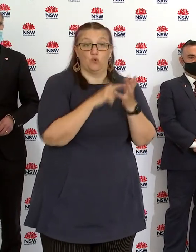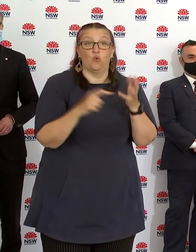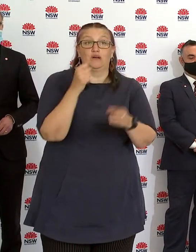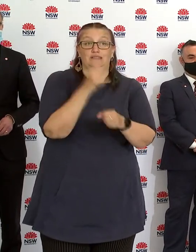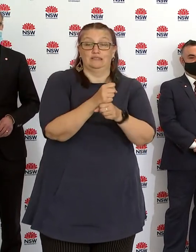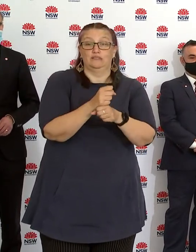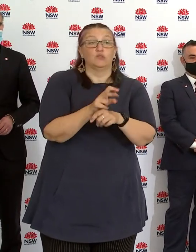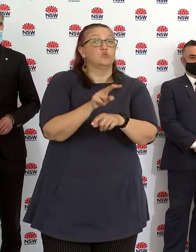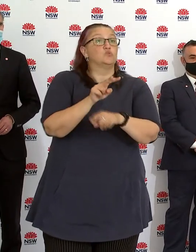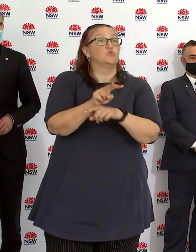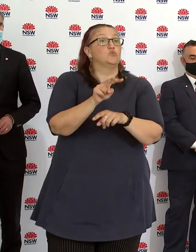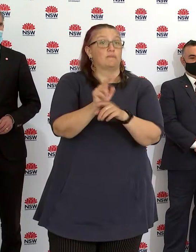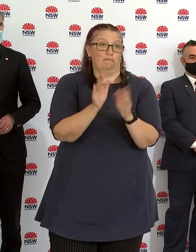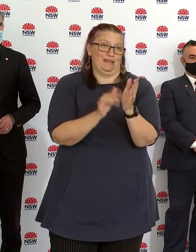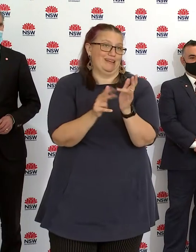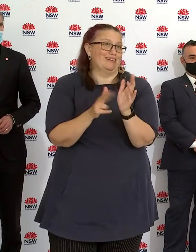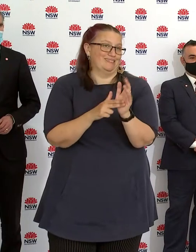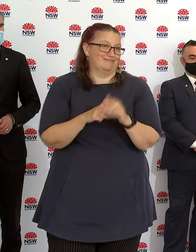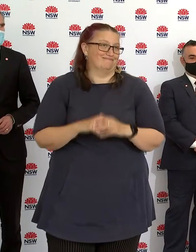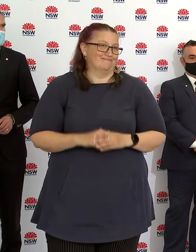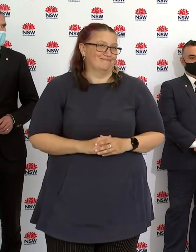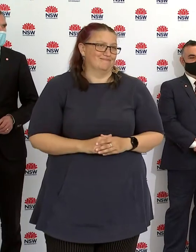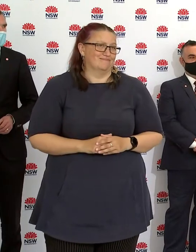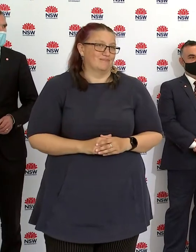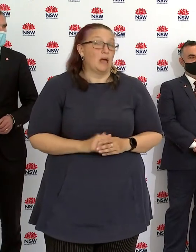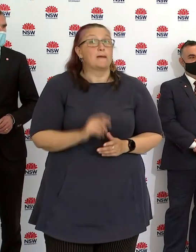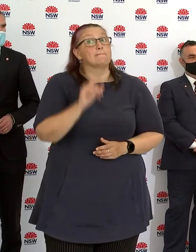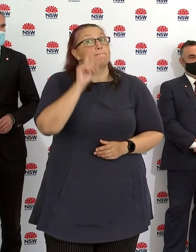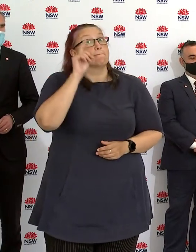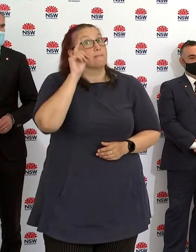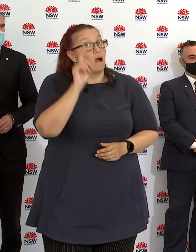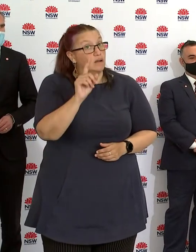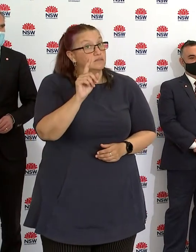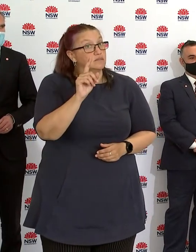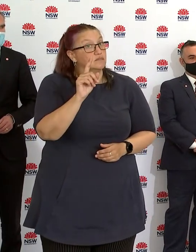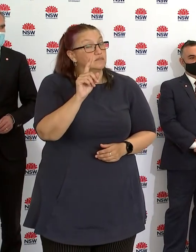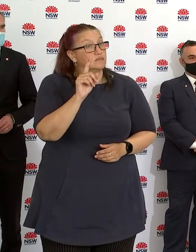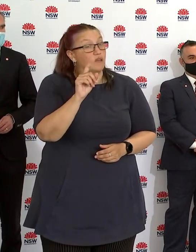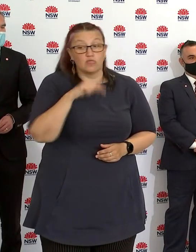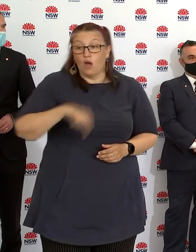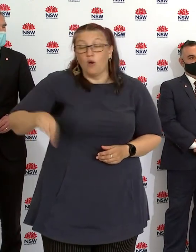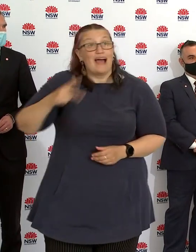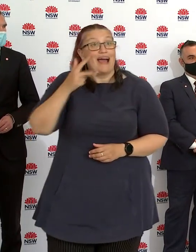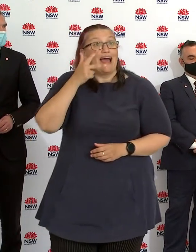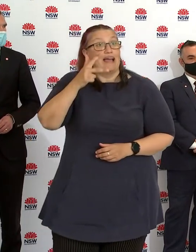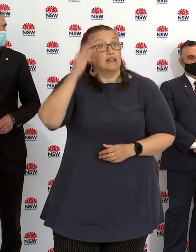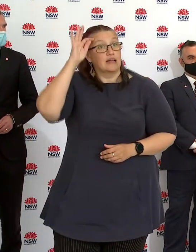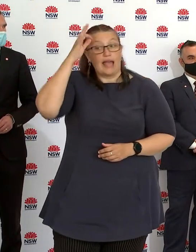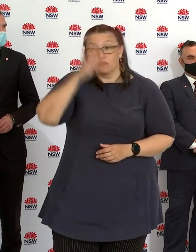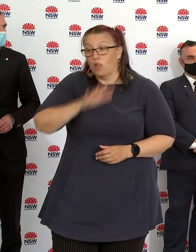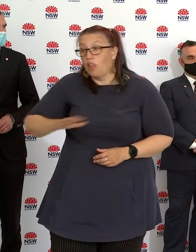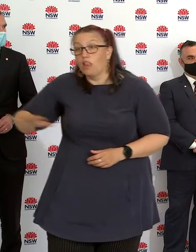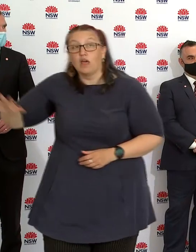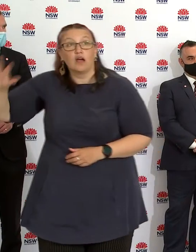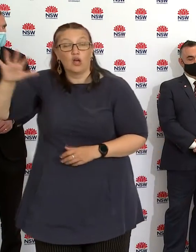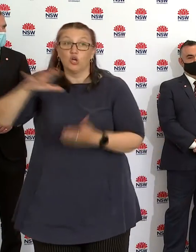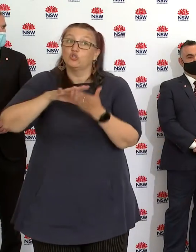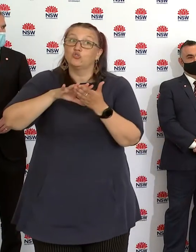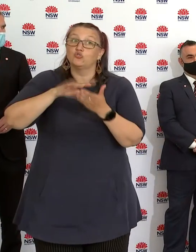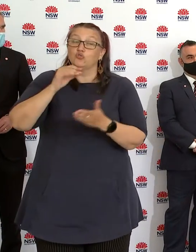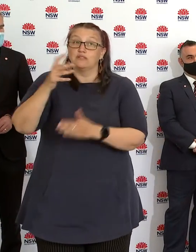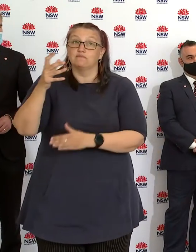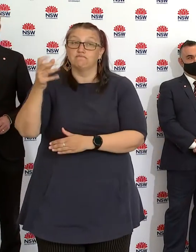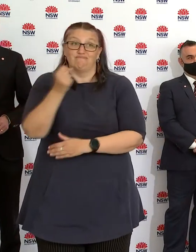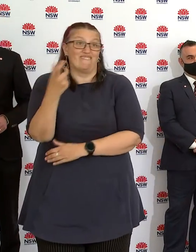that that is based on the fact that within those eight LGAs of concern, the New South Wales government will be vaccinating students